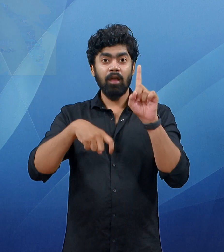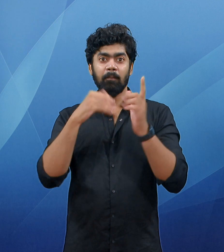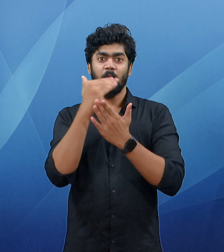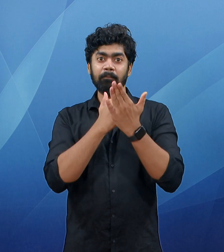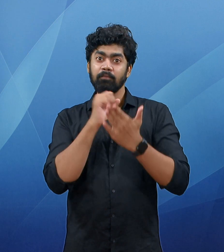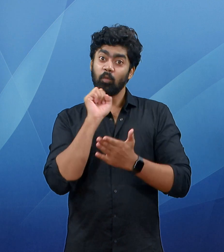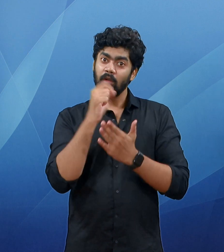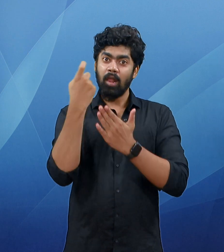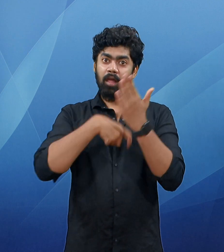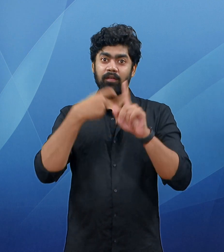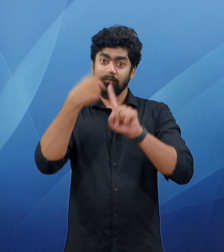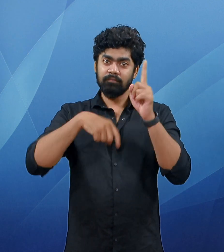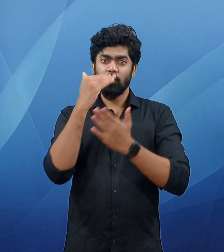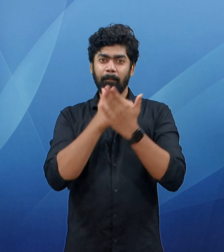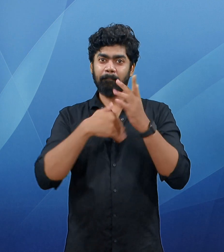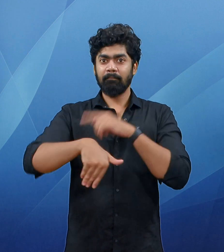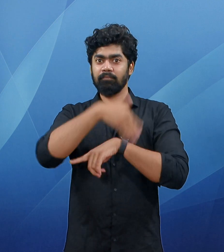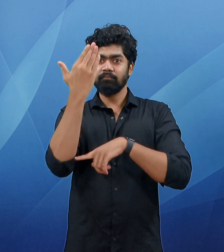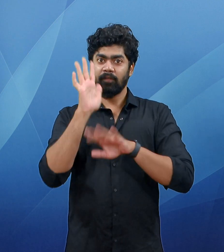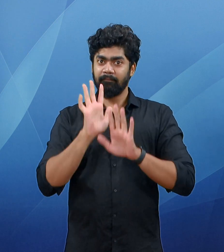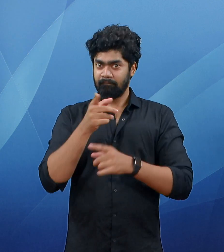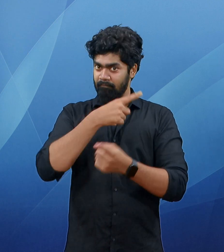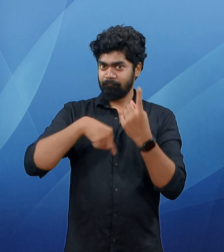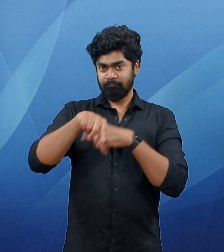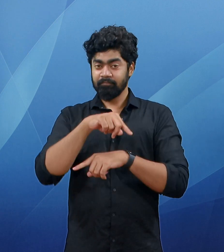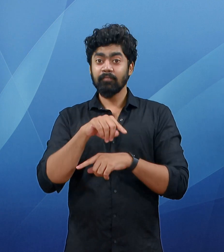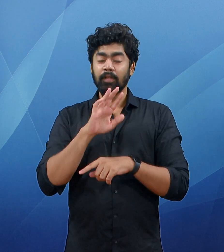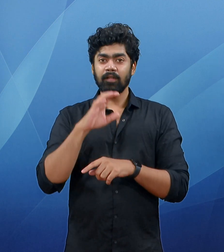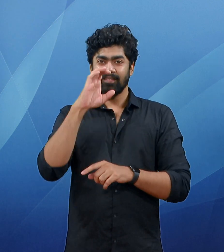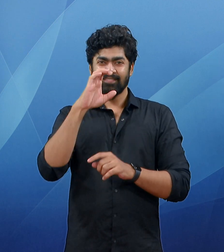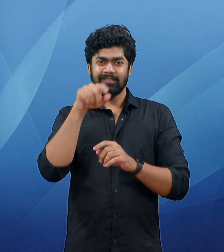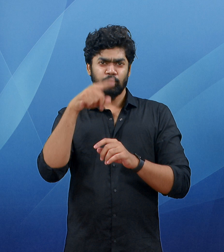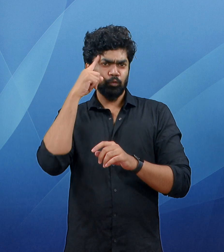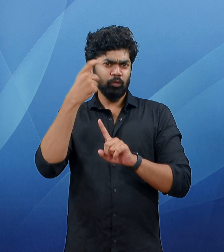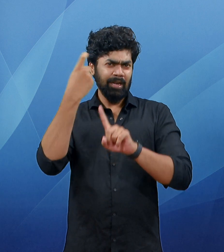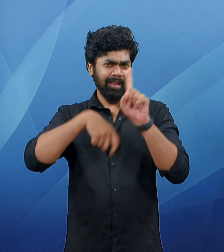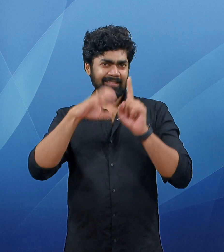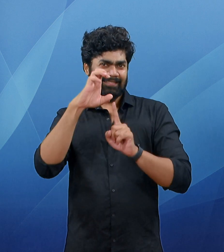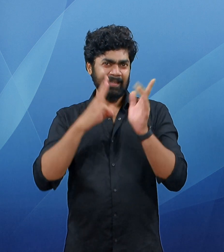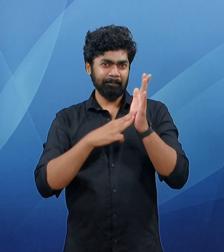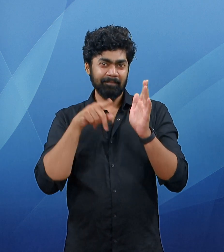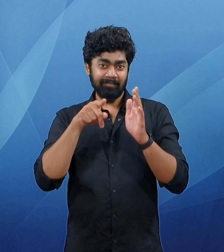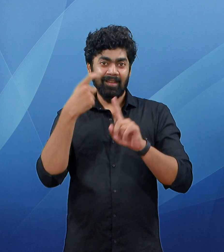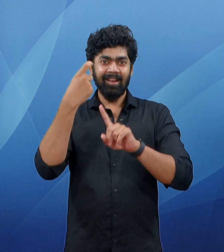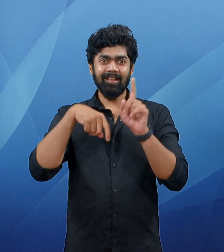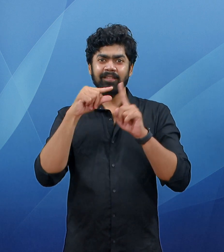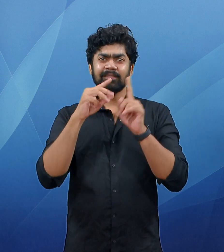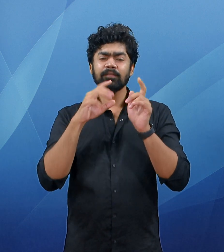Kerala Cabinet Ministers, the event was attended by business tycoons Yusuf Ali, Rewi Pillai and celebrities Kamal Hassan,